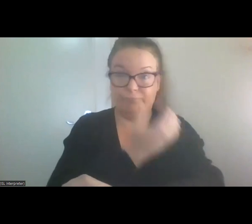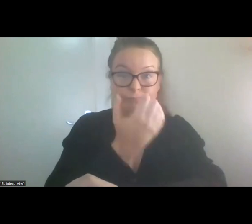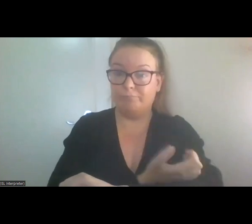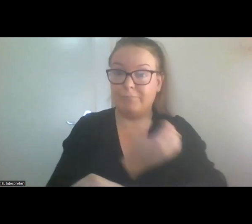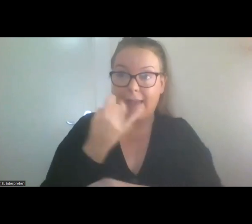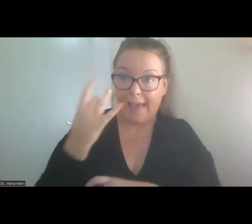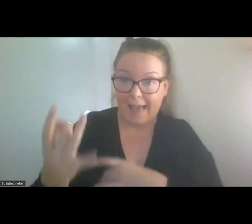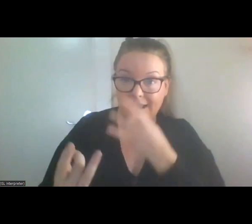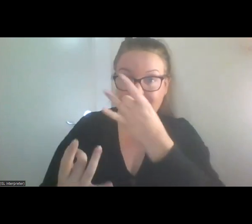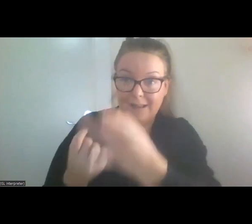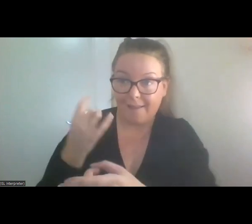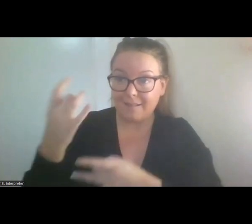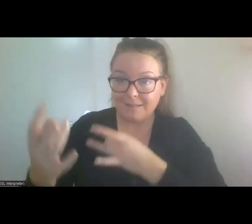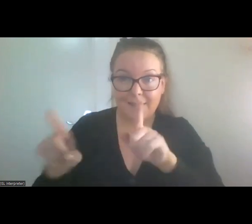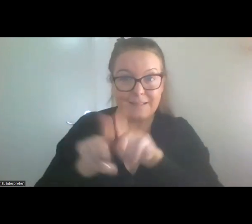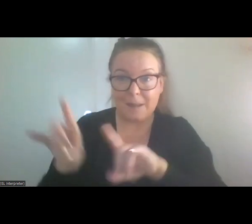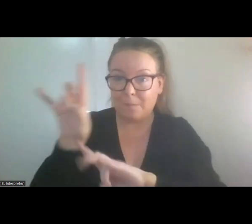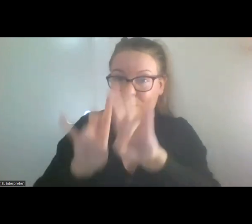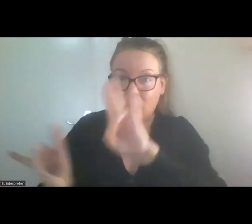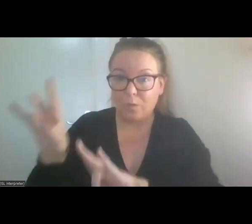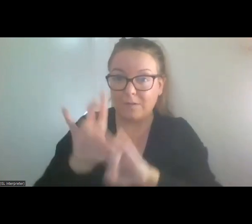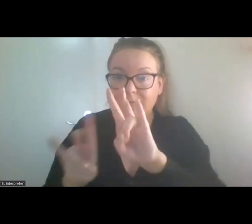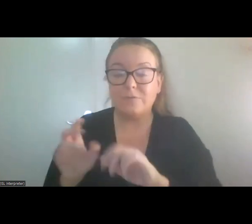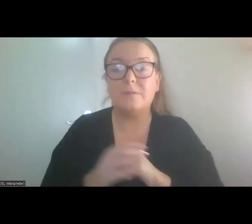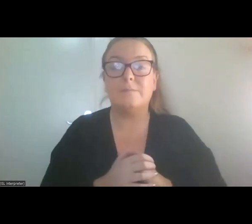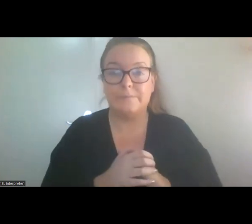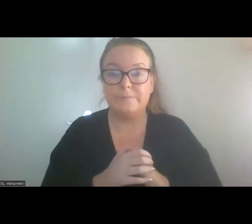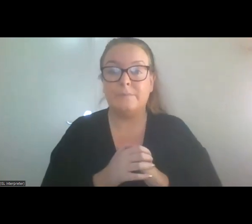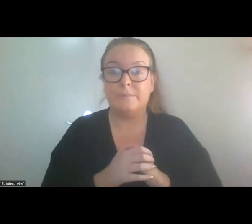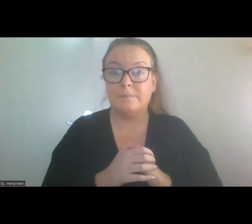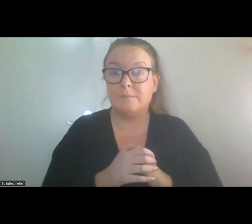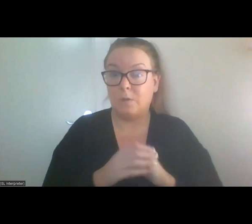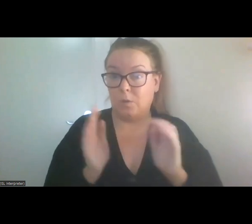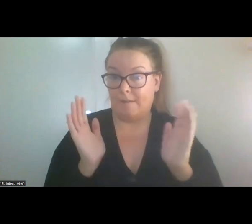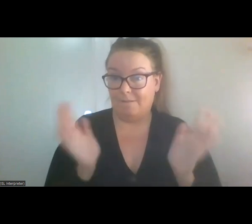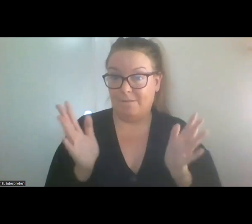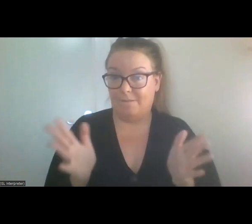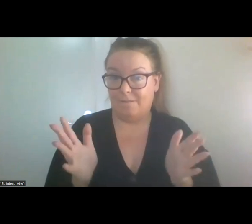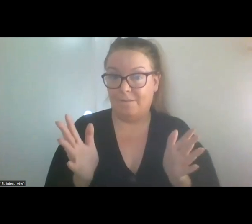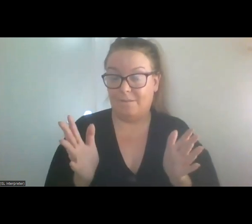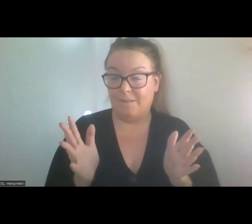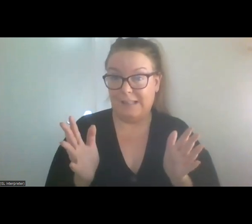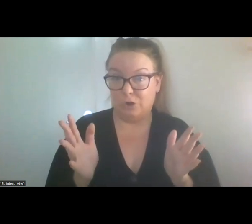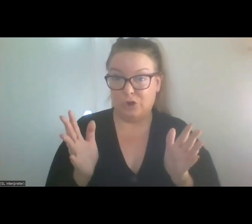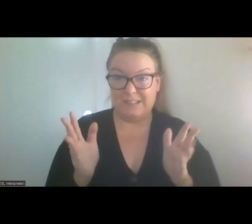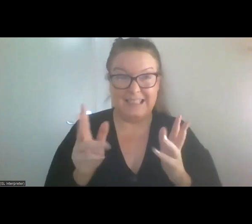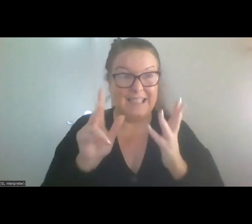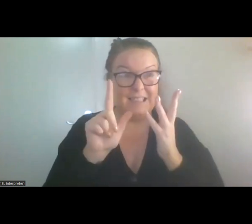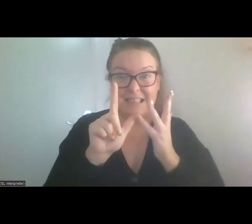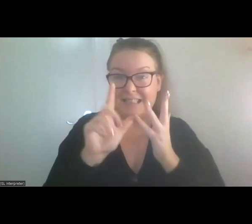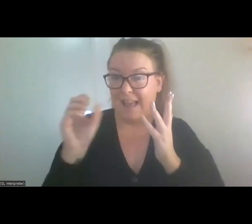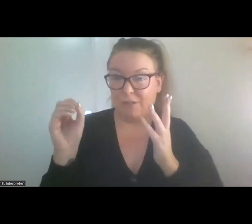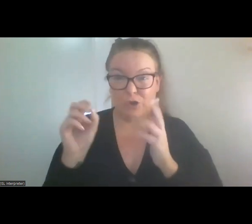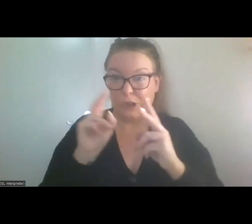ask. We've posted nearly 700 interviews online